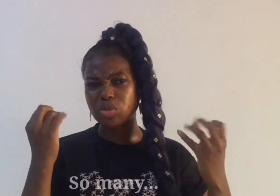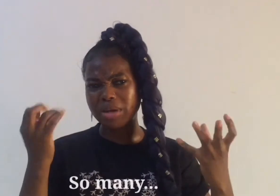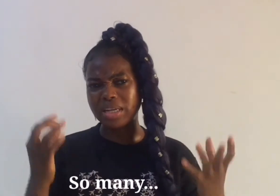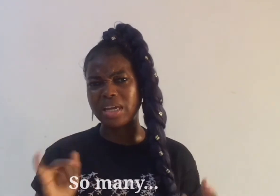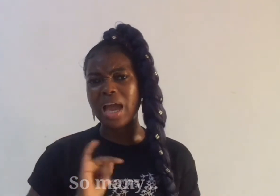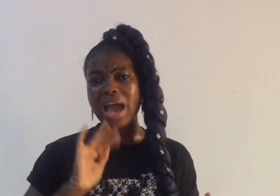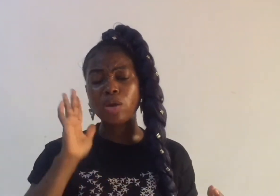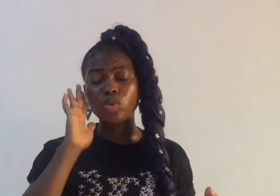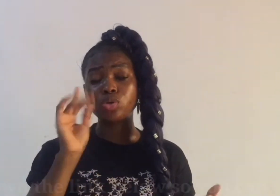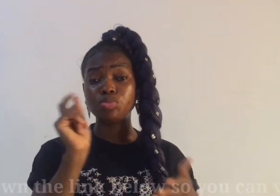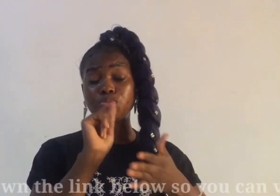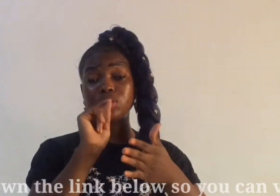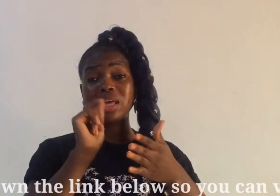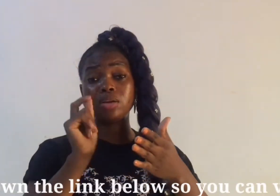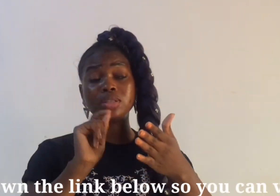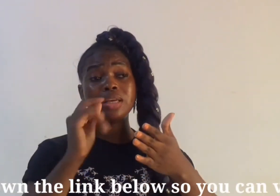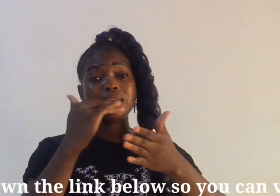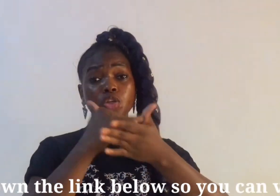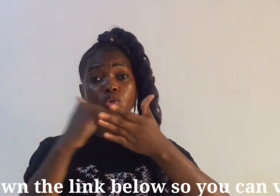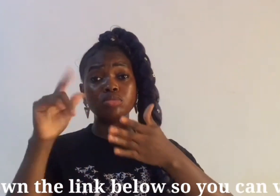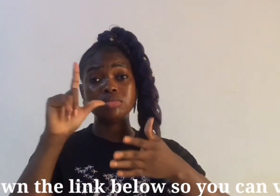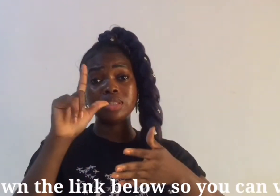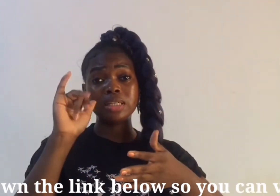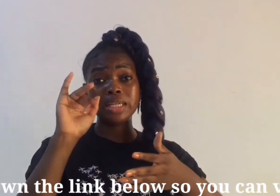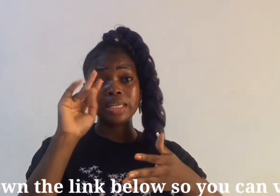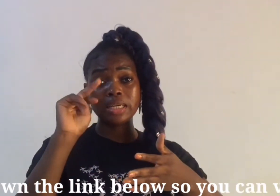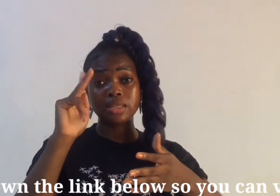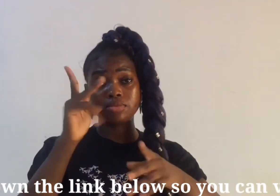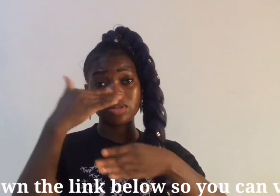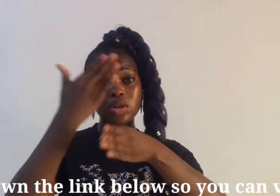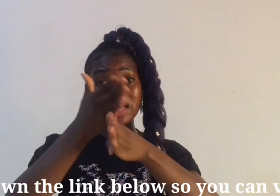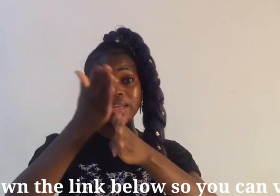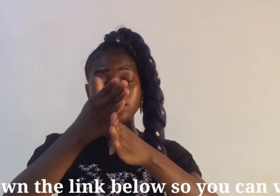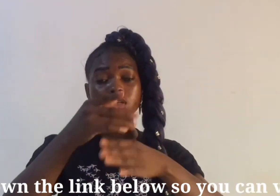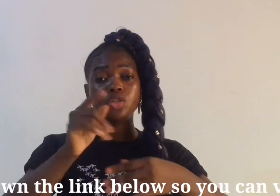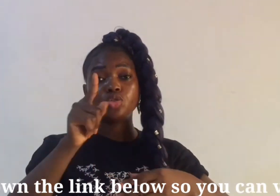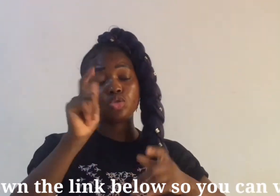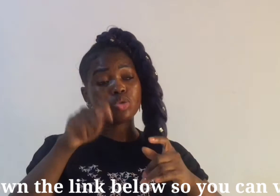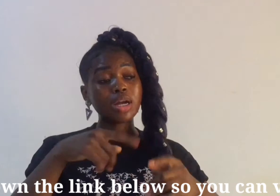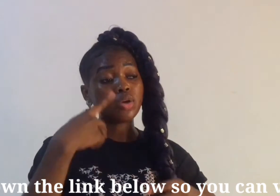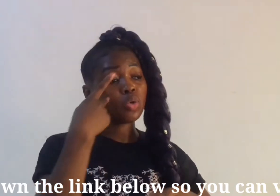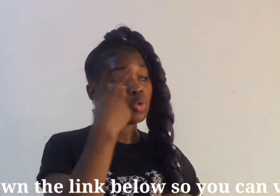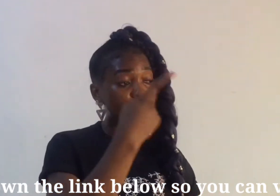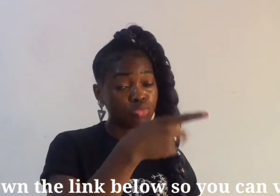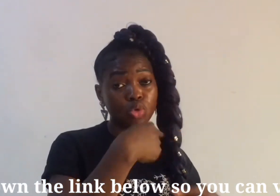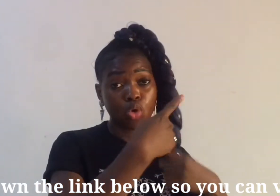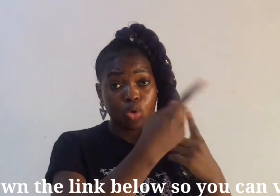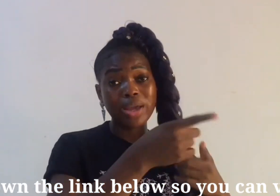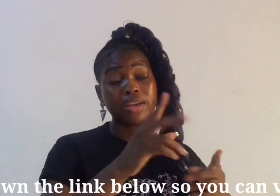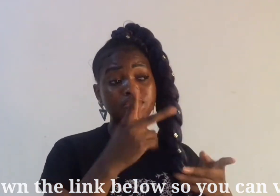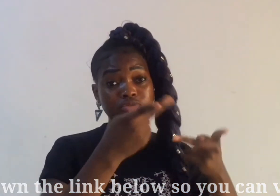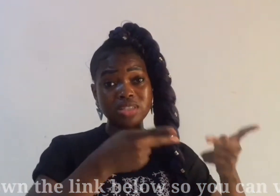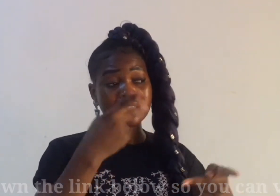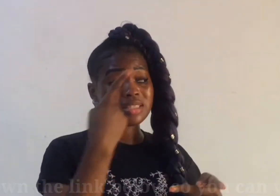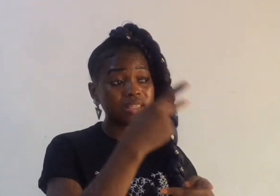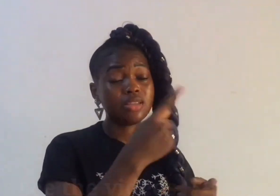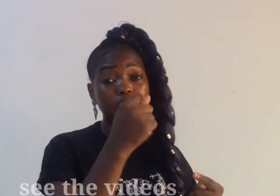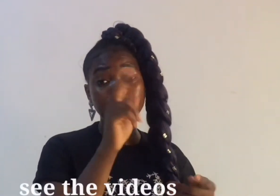so many I will put down you know the link online so you can go and visit see the